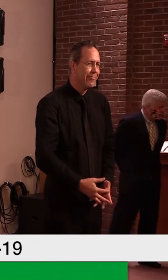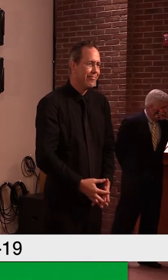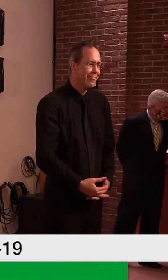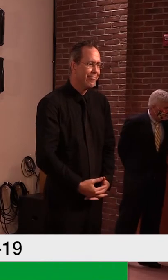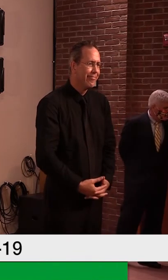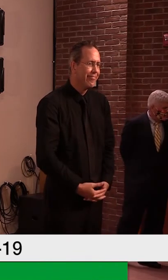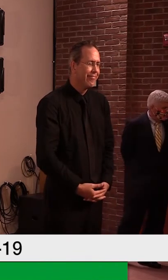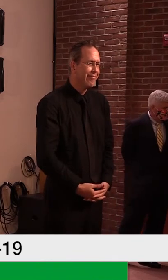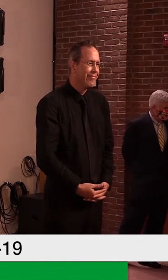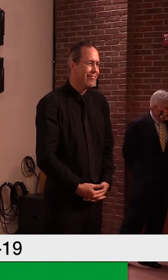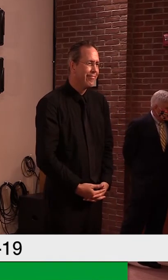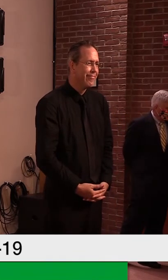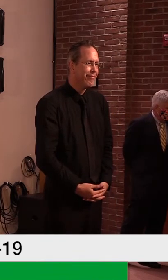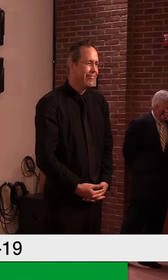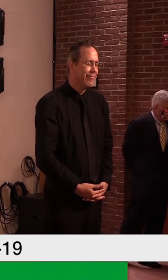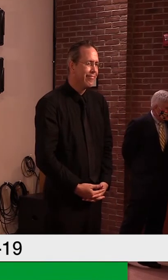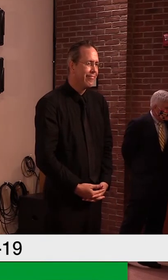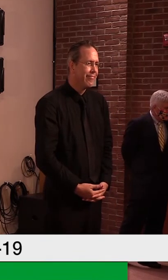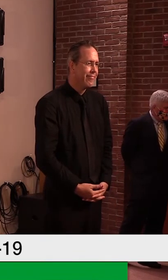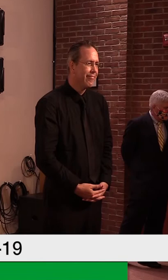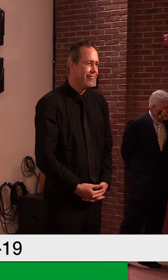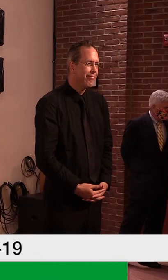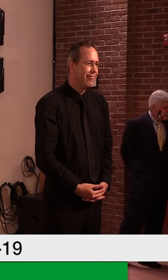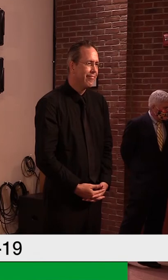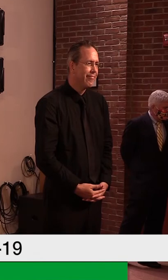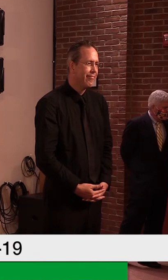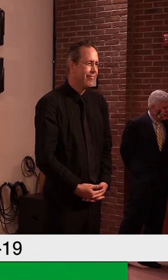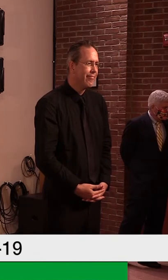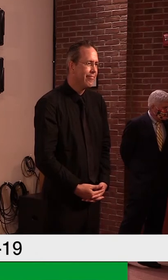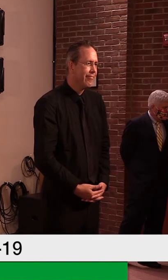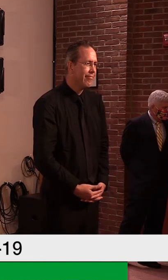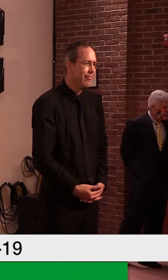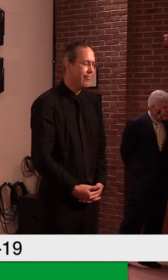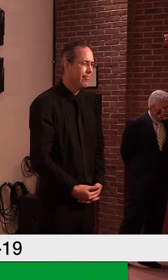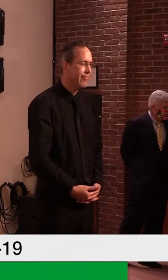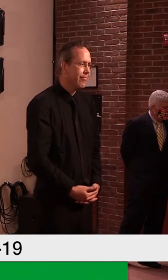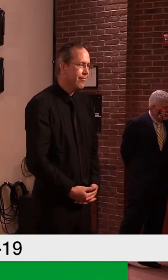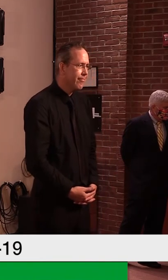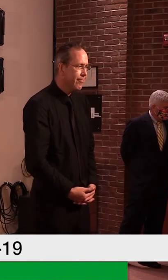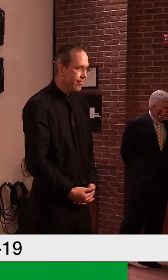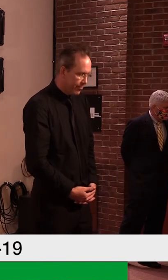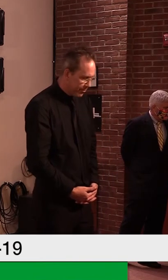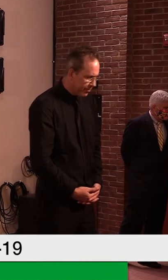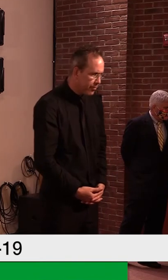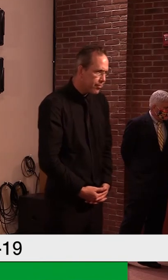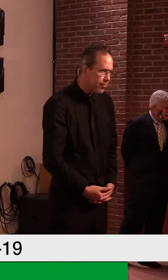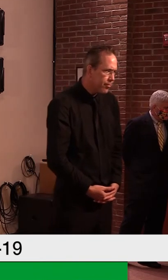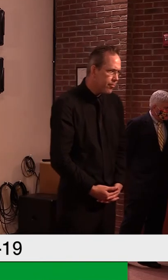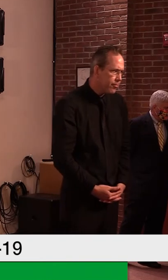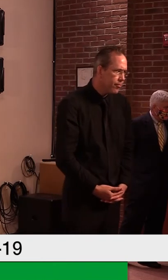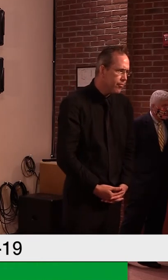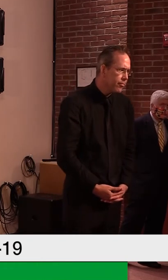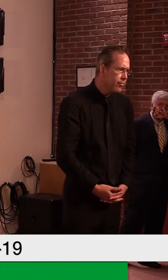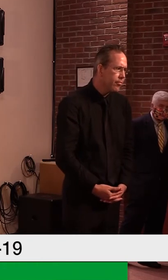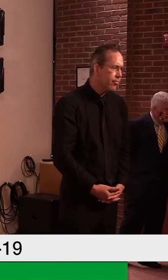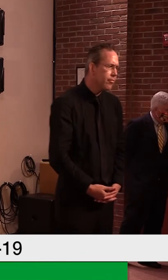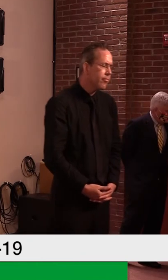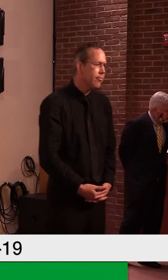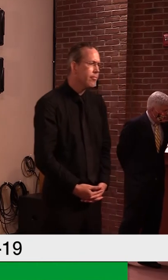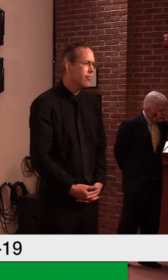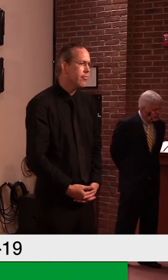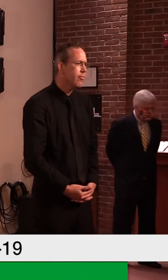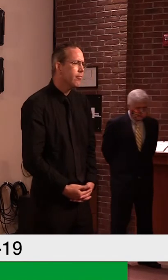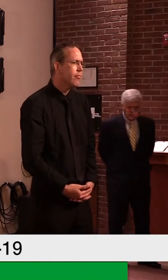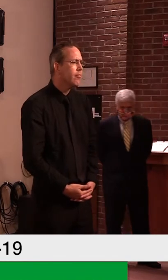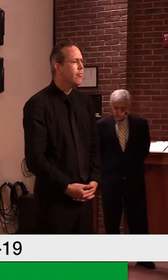Hi, Governor. want to ask you about the CARES money, where that's going to go. But, uh, first of all, it, it sounds like, uh, Dr.